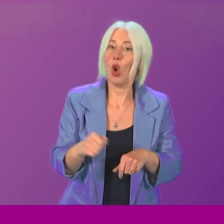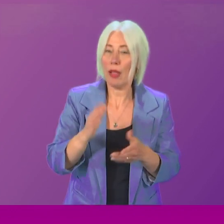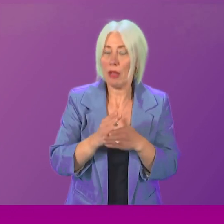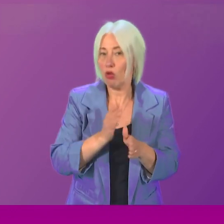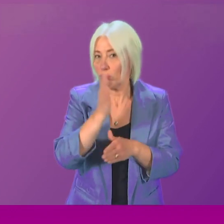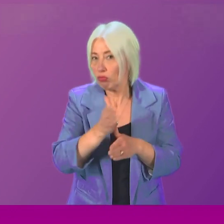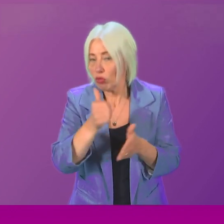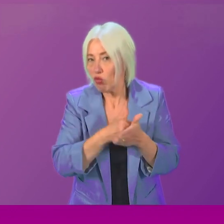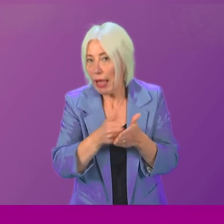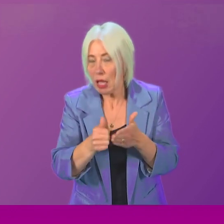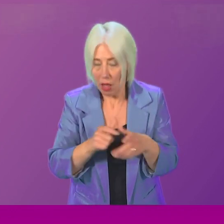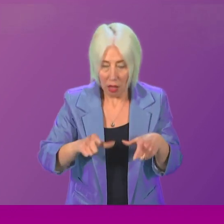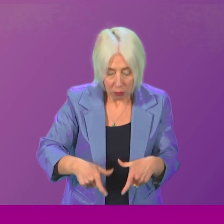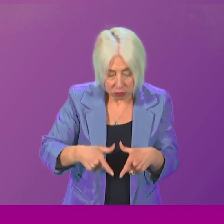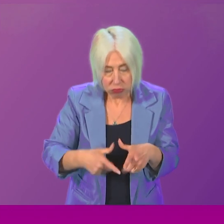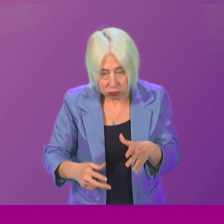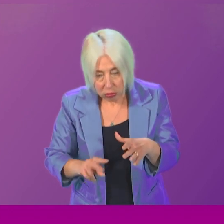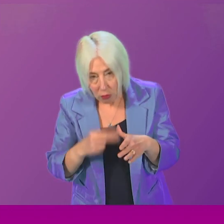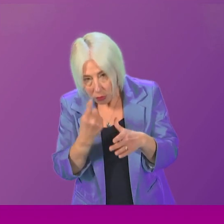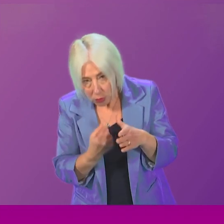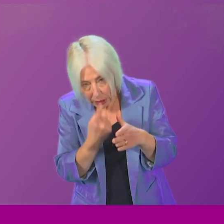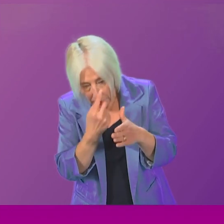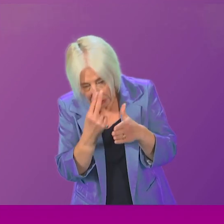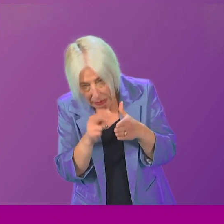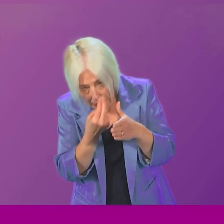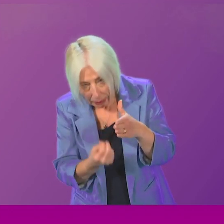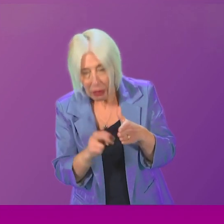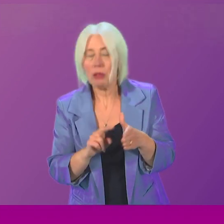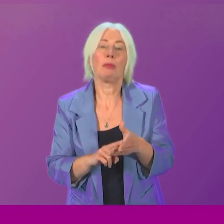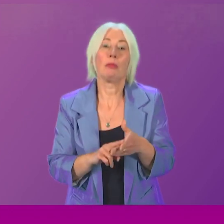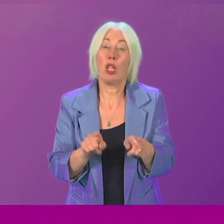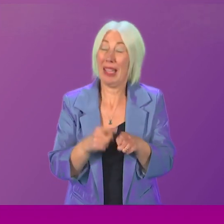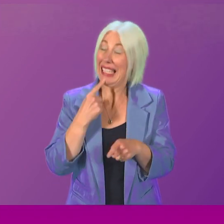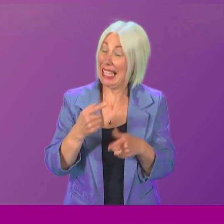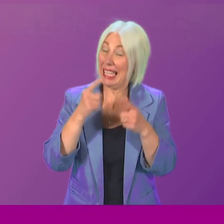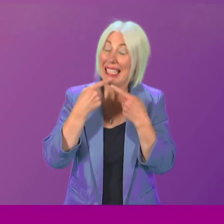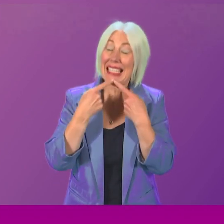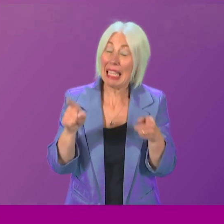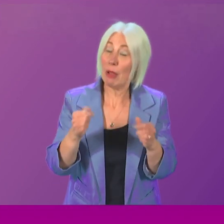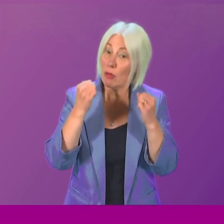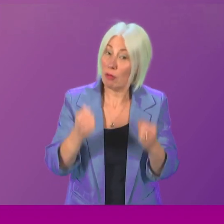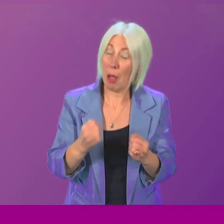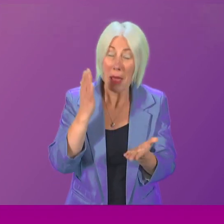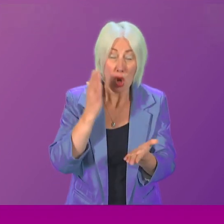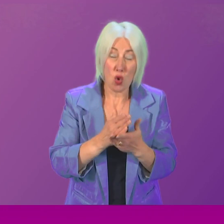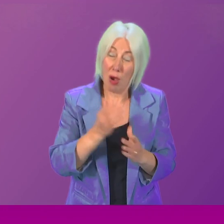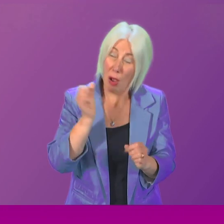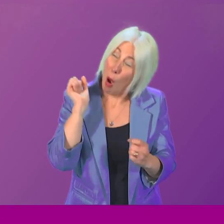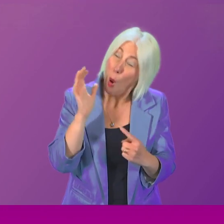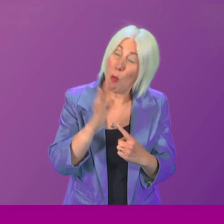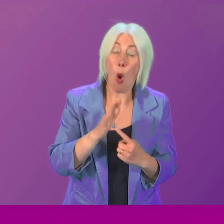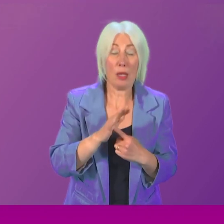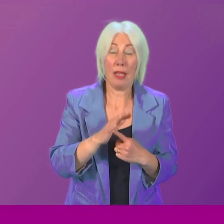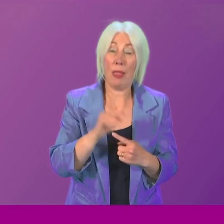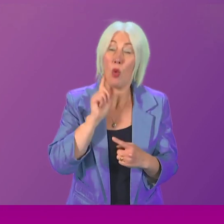in terms of lasting health impacts, I want to emphasise again today, as I did in my statement, the importance of women attending both